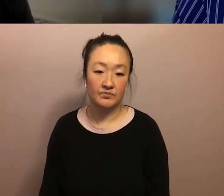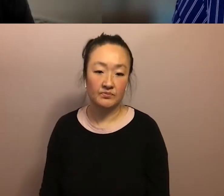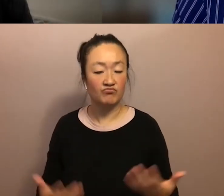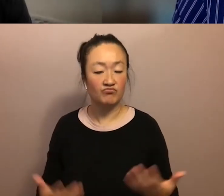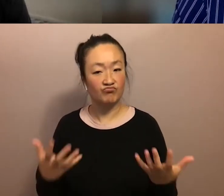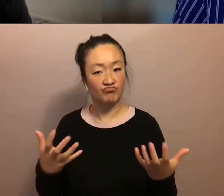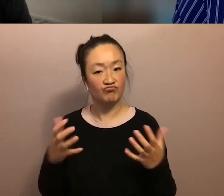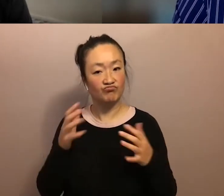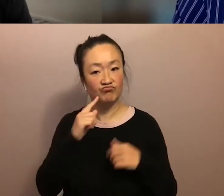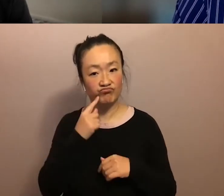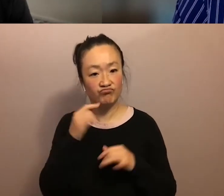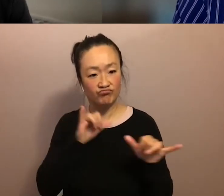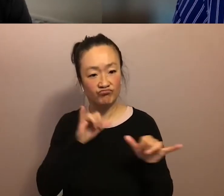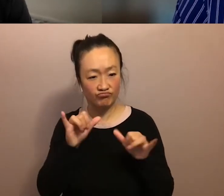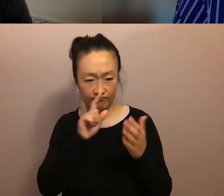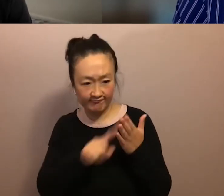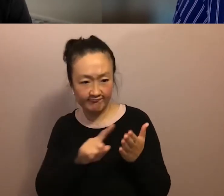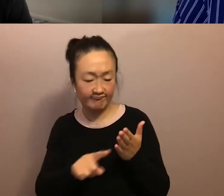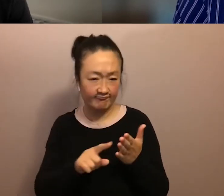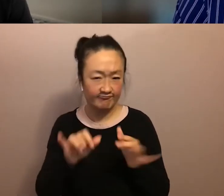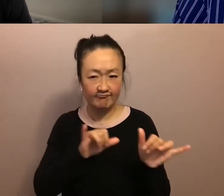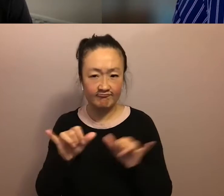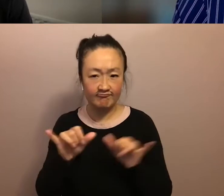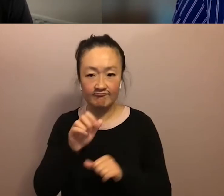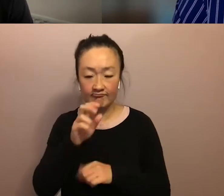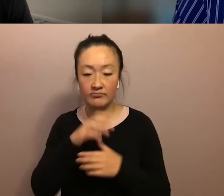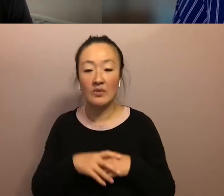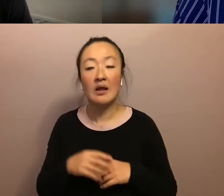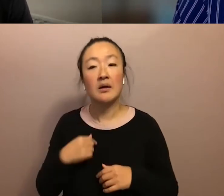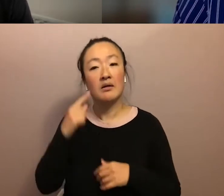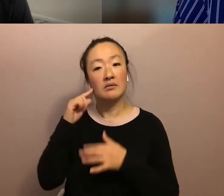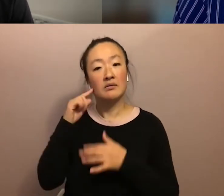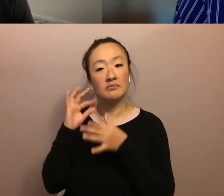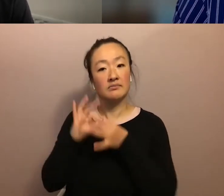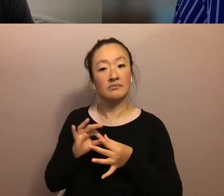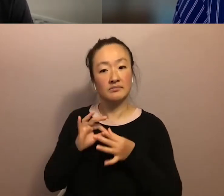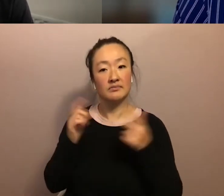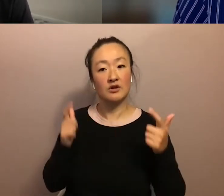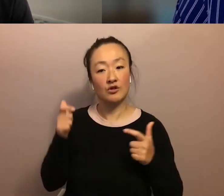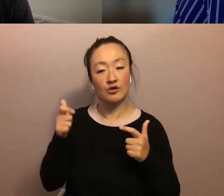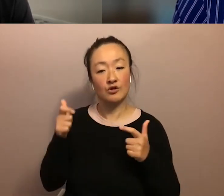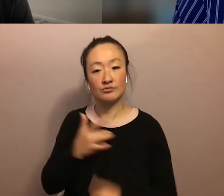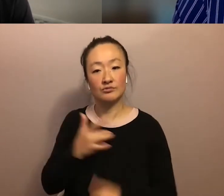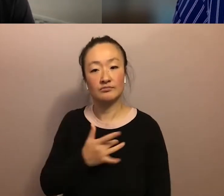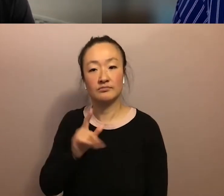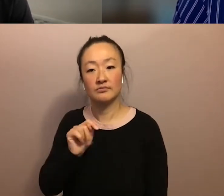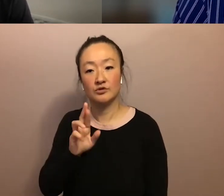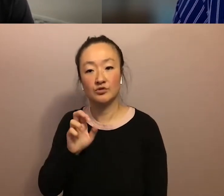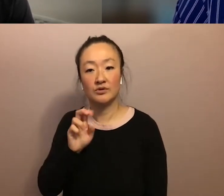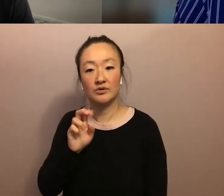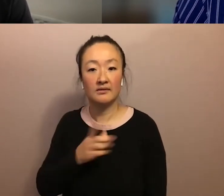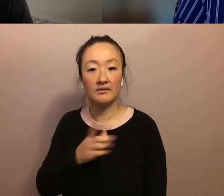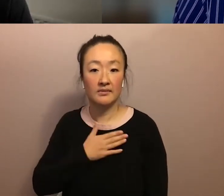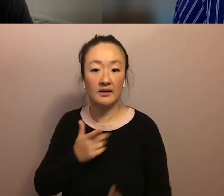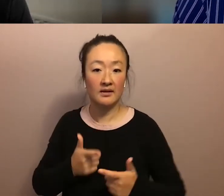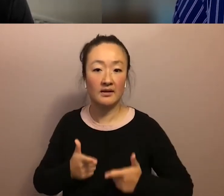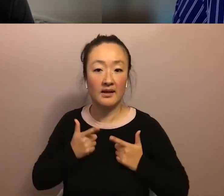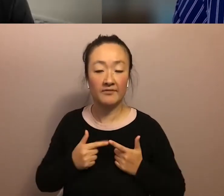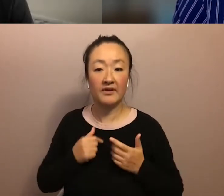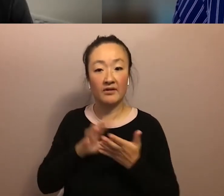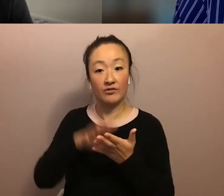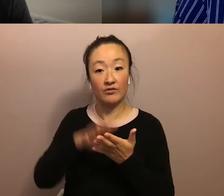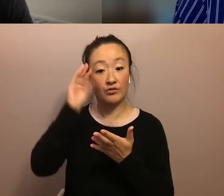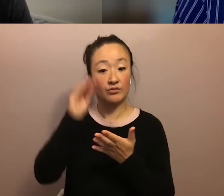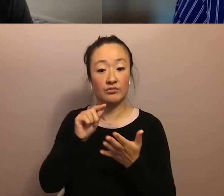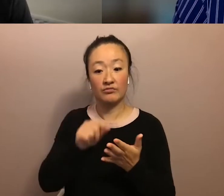but there's, I think that connects to a larger kind of trend in my life that I've learned primarily from